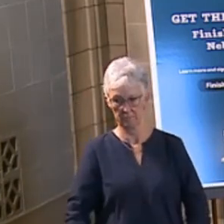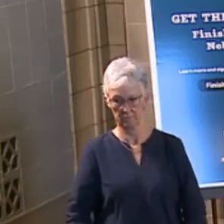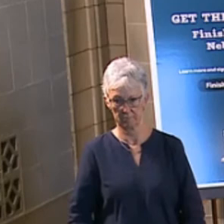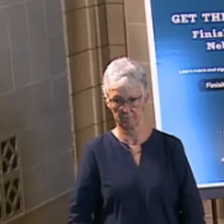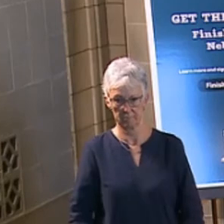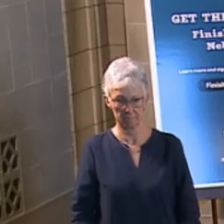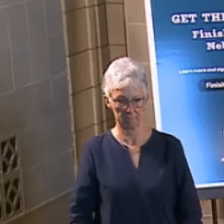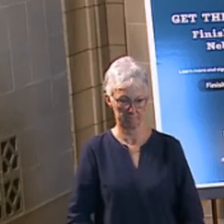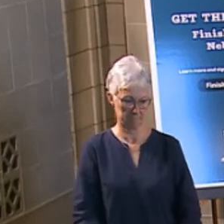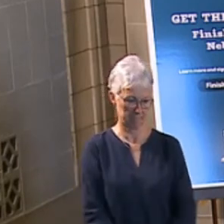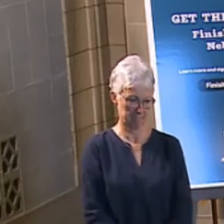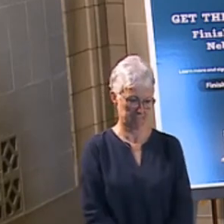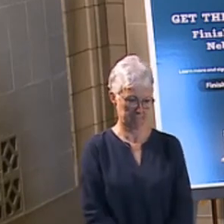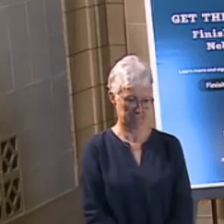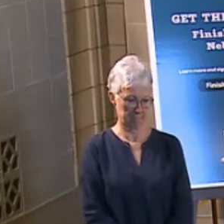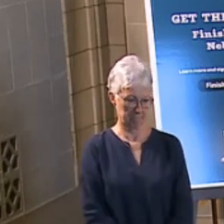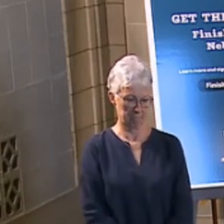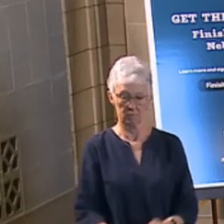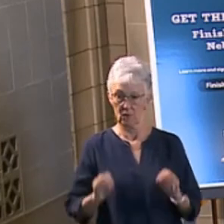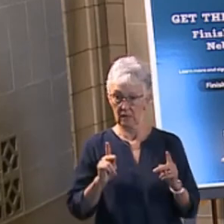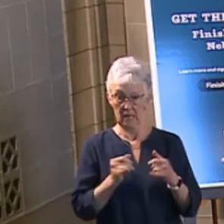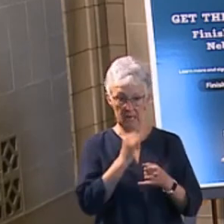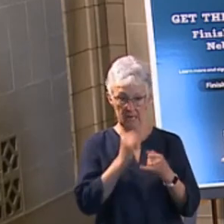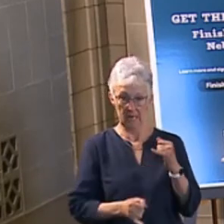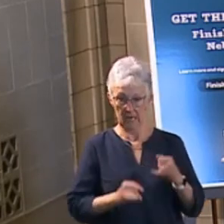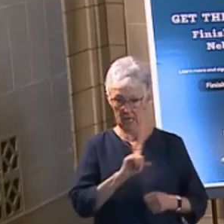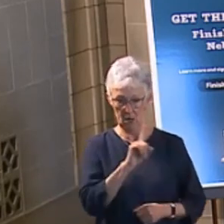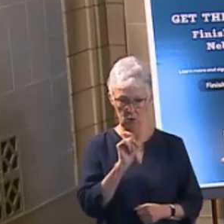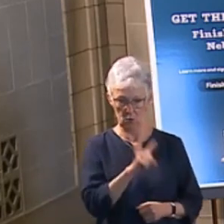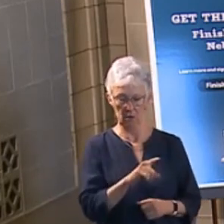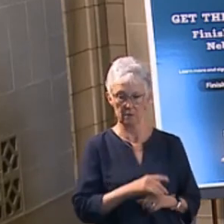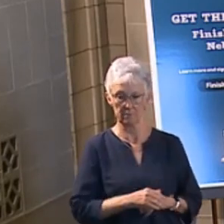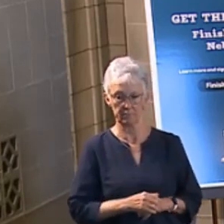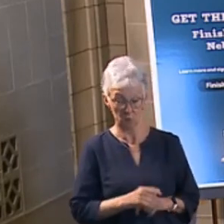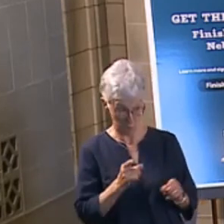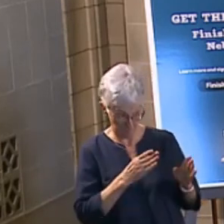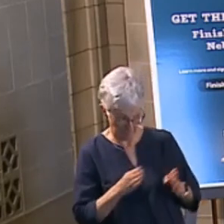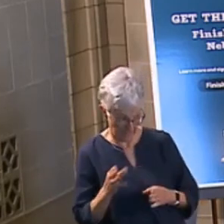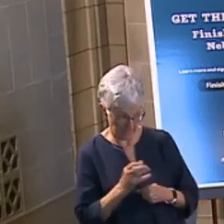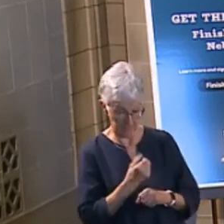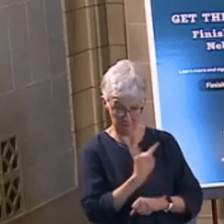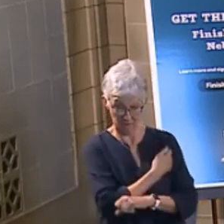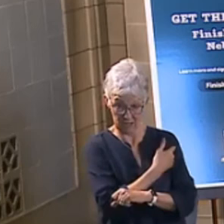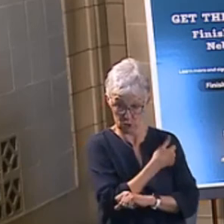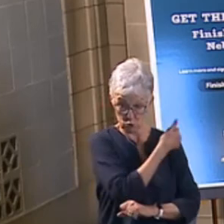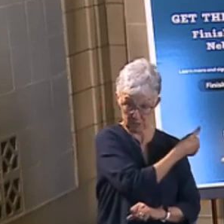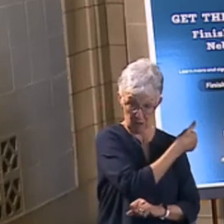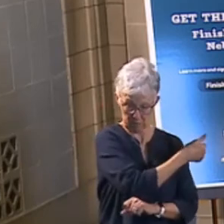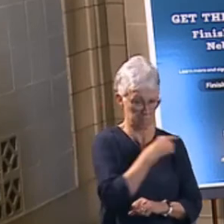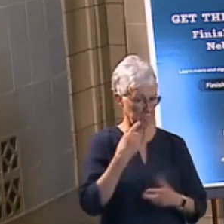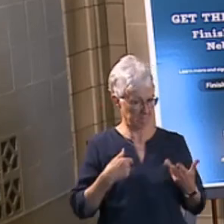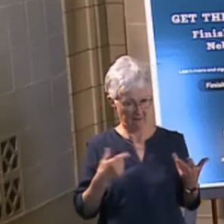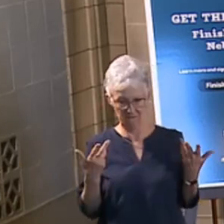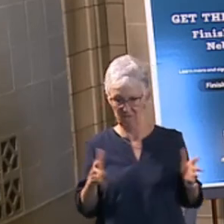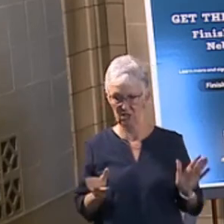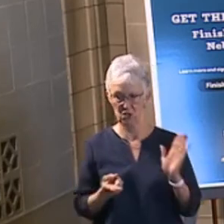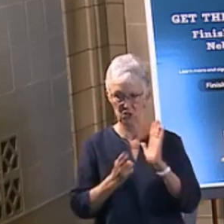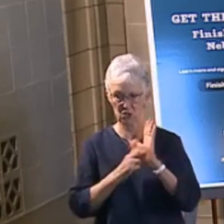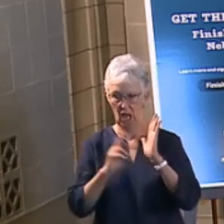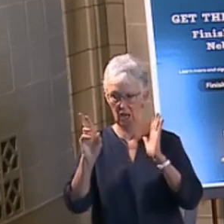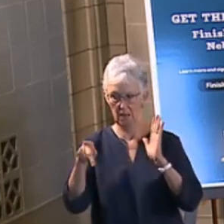Okay. And then the final question here, plans on getting vaccinated yourself? And as I just mentioned, I signed up like everybody else.